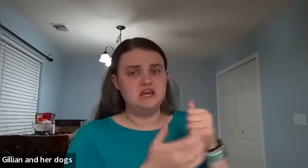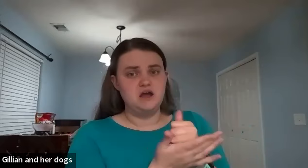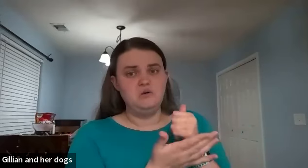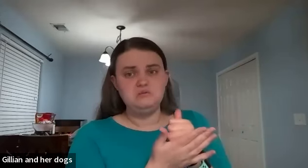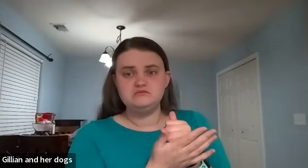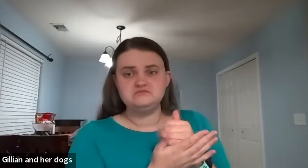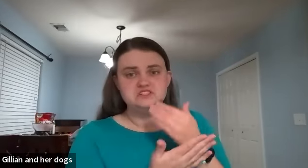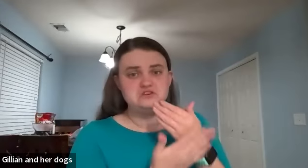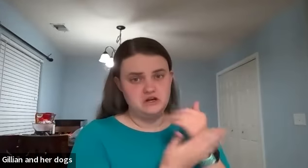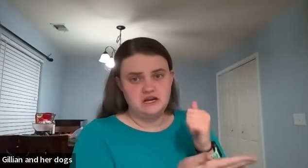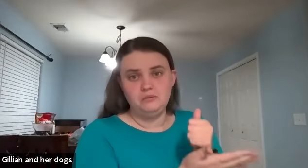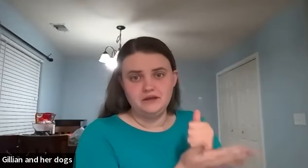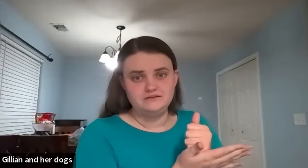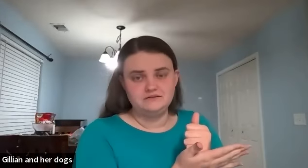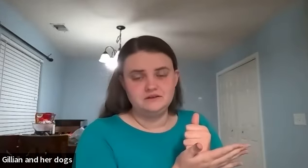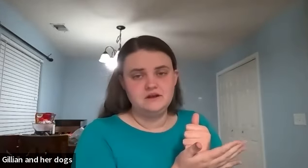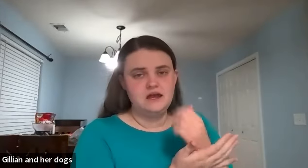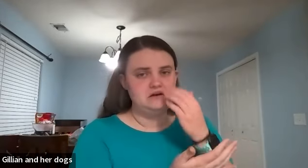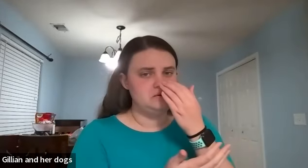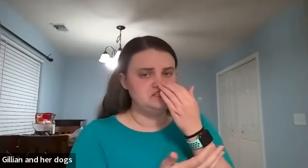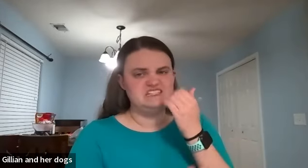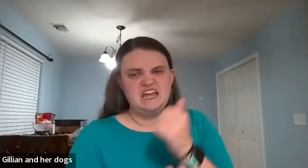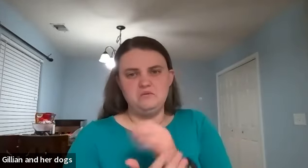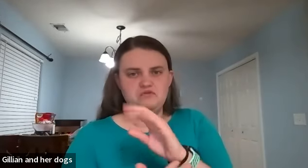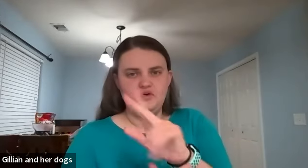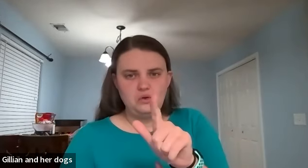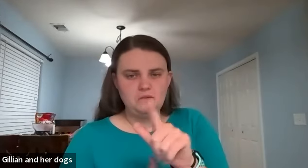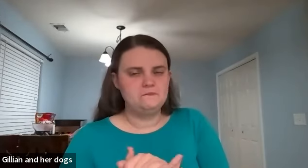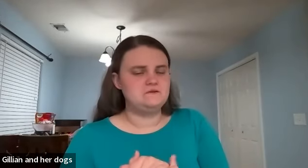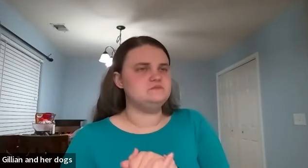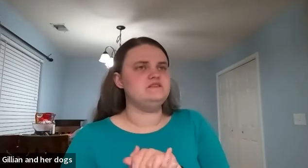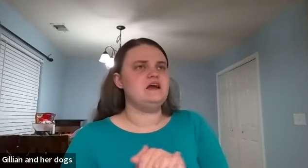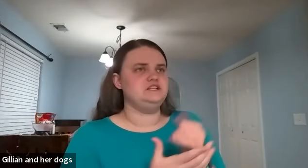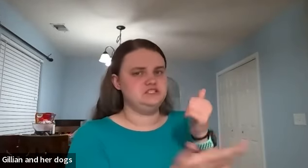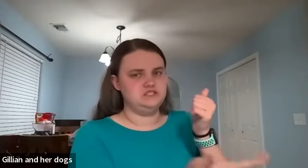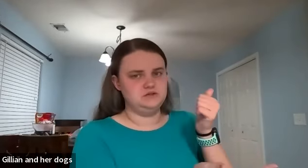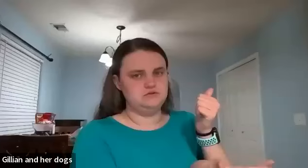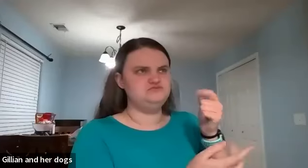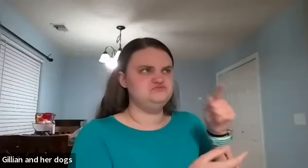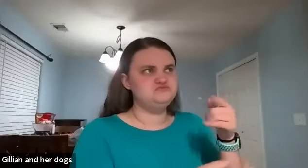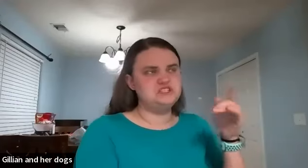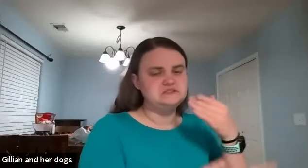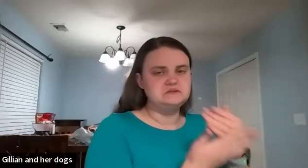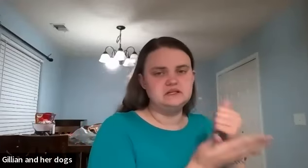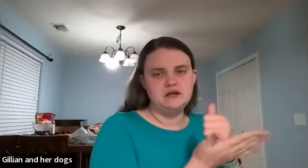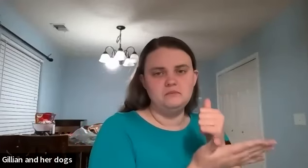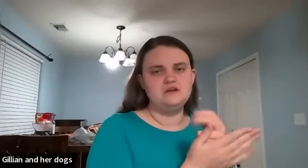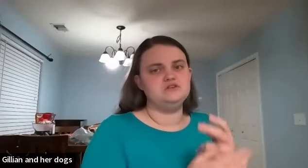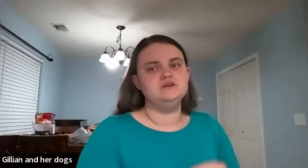can help she's good at helping i don't always just say helpful or something like that i just do she's good at helping or